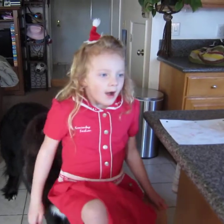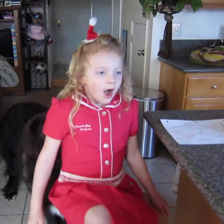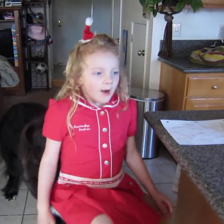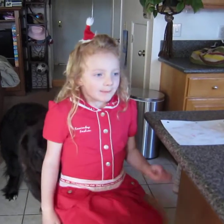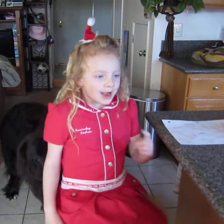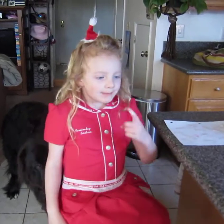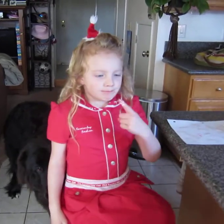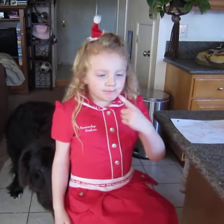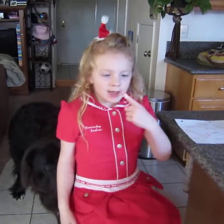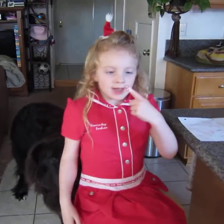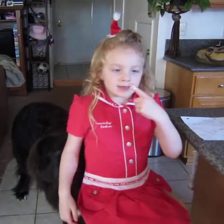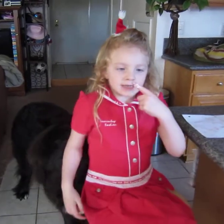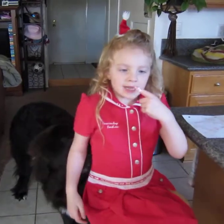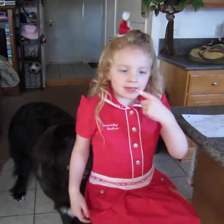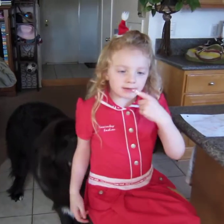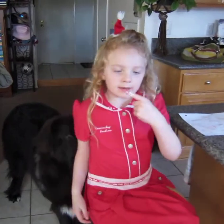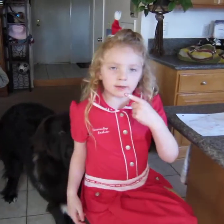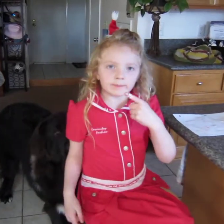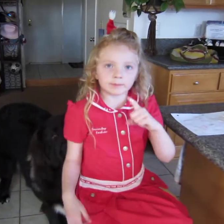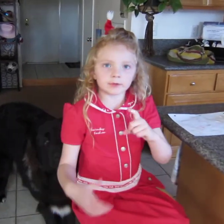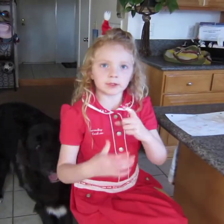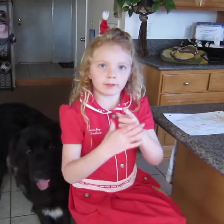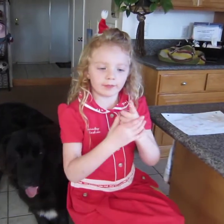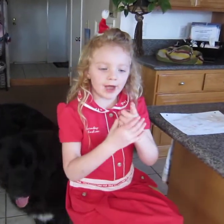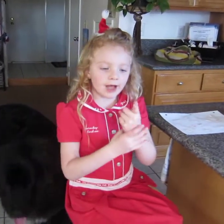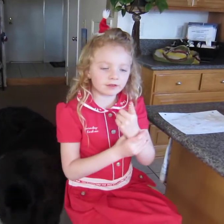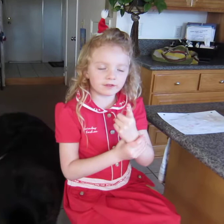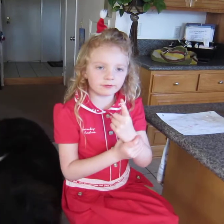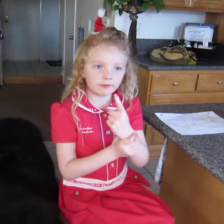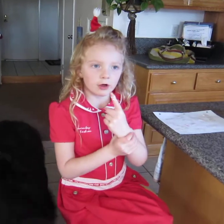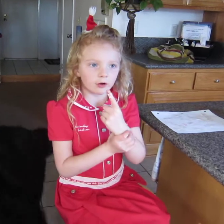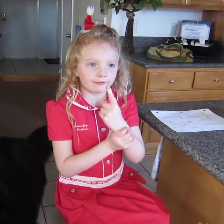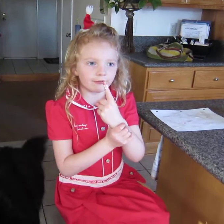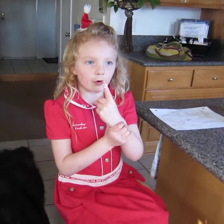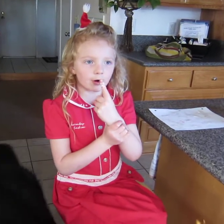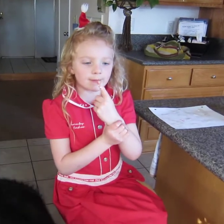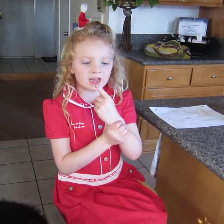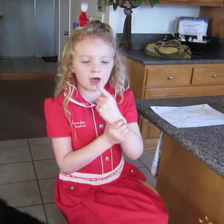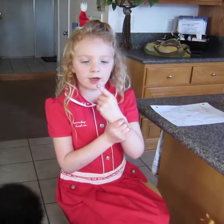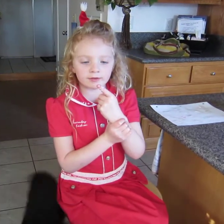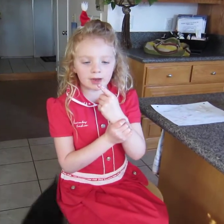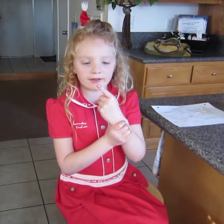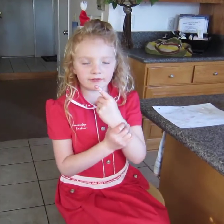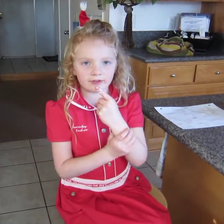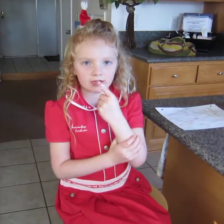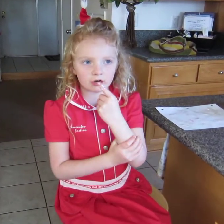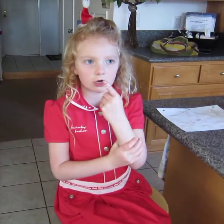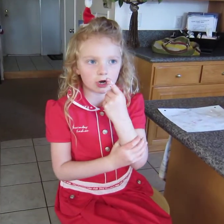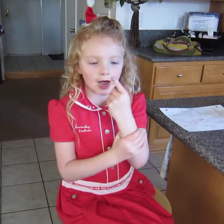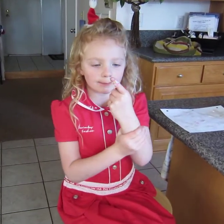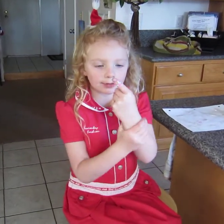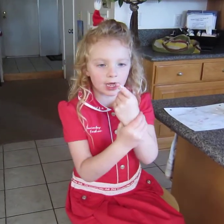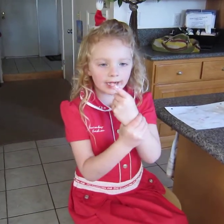my band-aid that's for because my finger got bloody